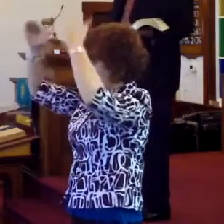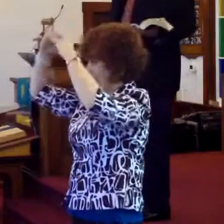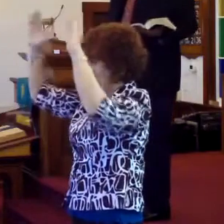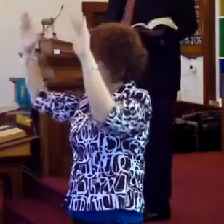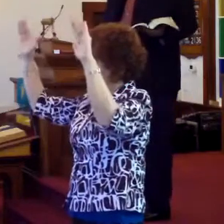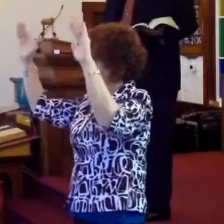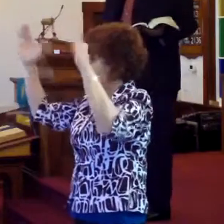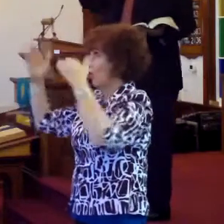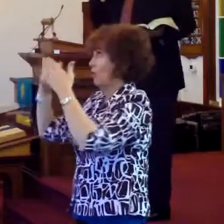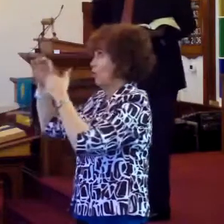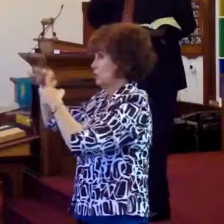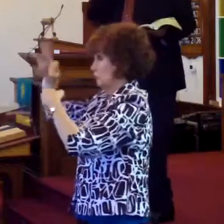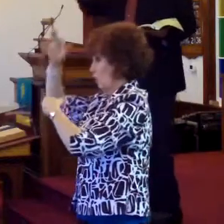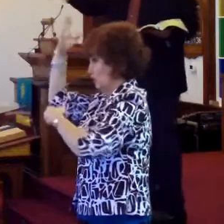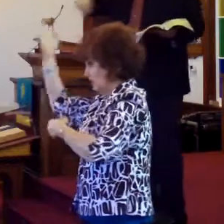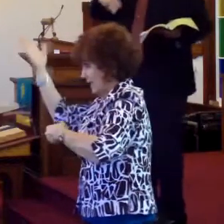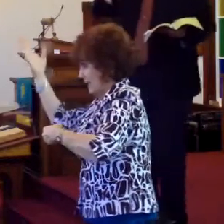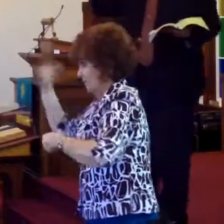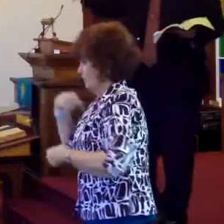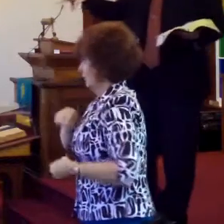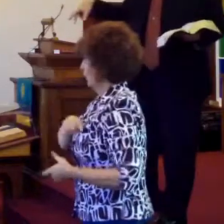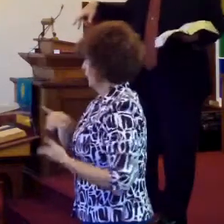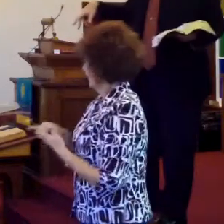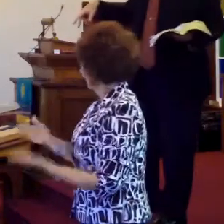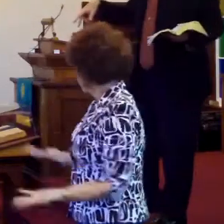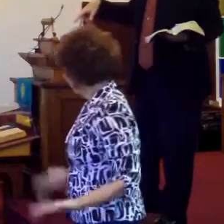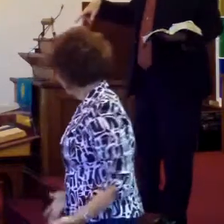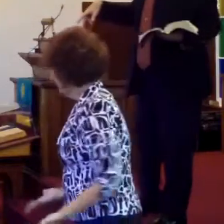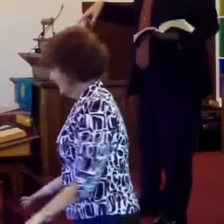soul is already there. And we who are left